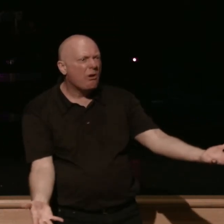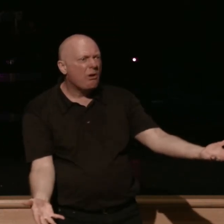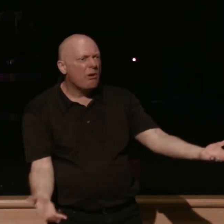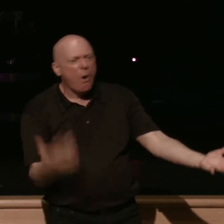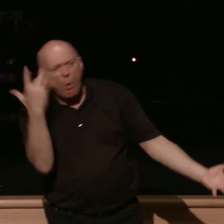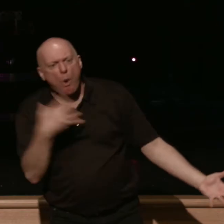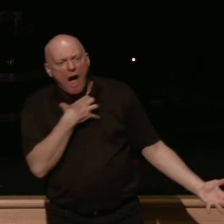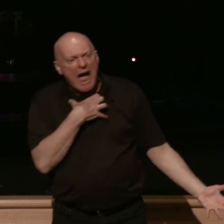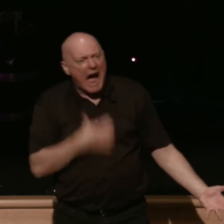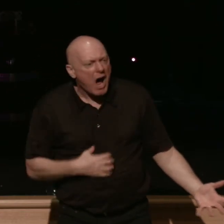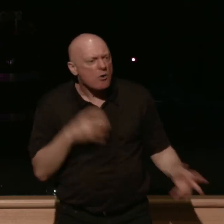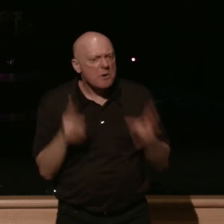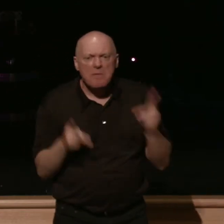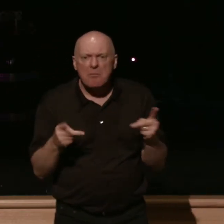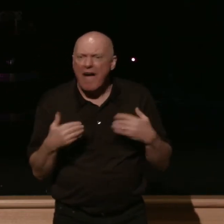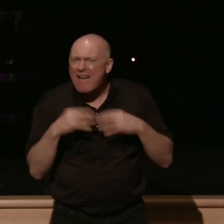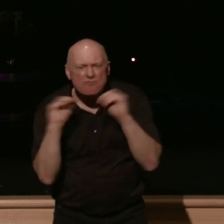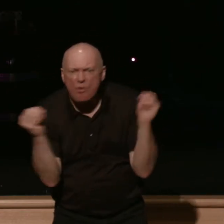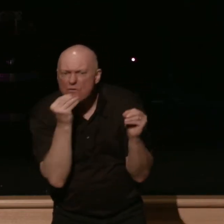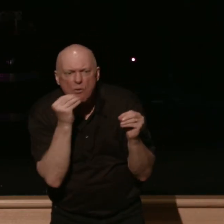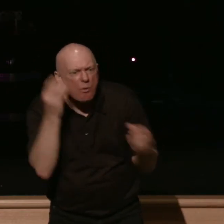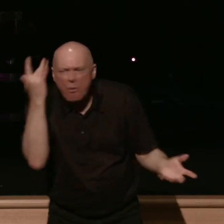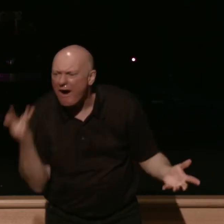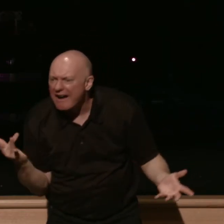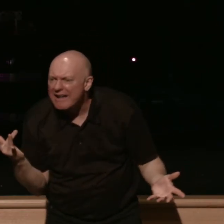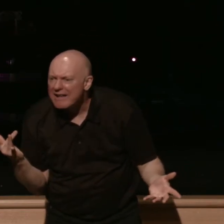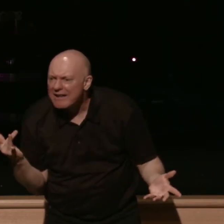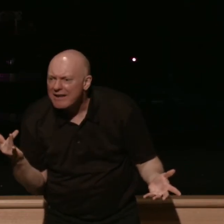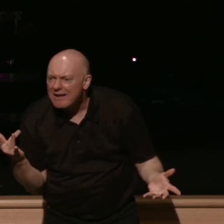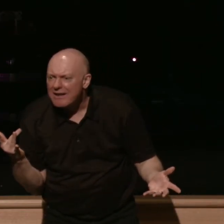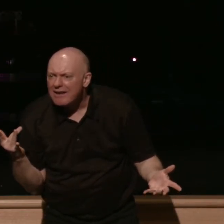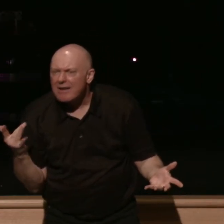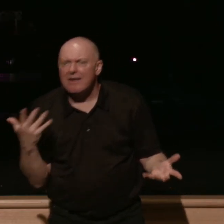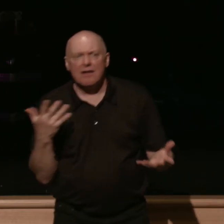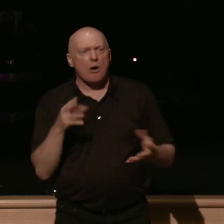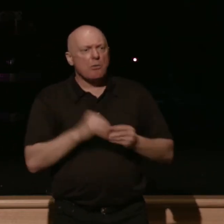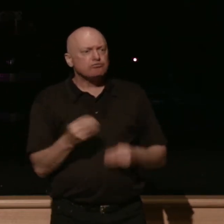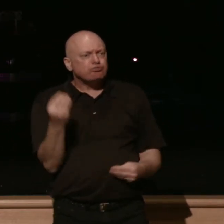go without food and the glutton pulls up to the buffet again?